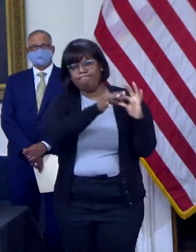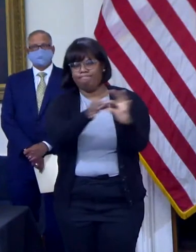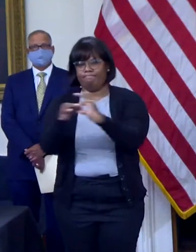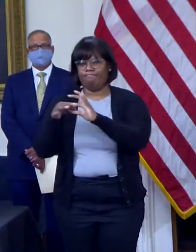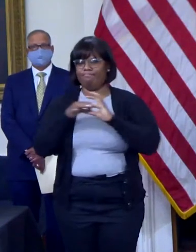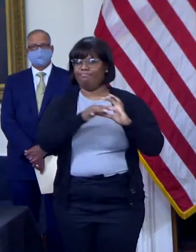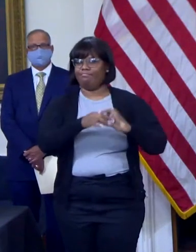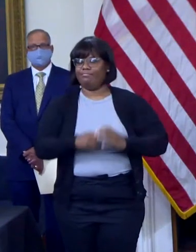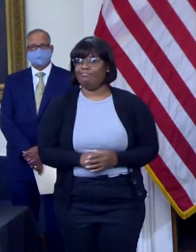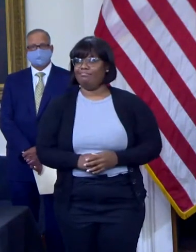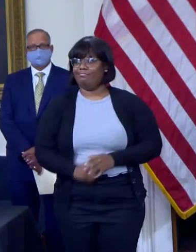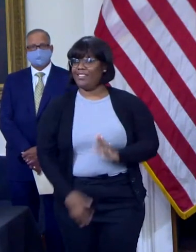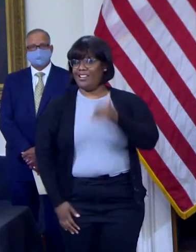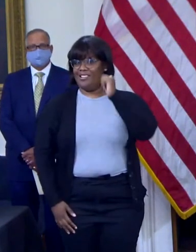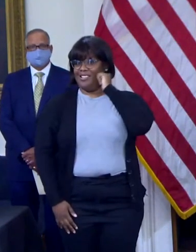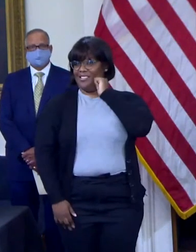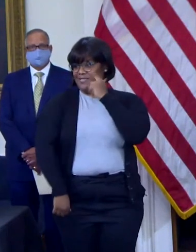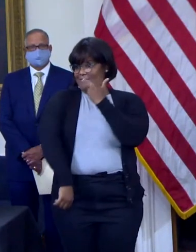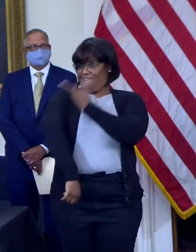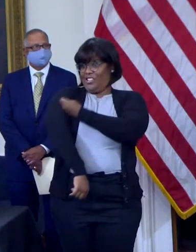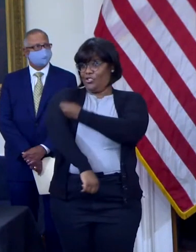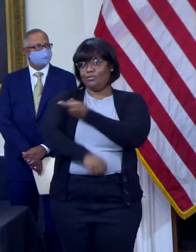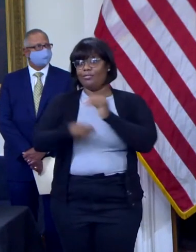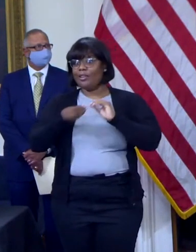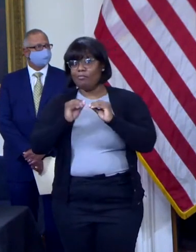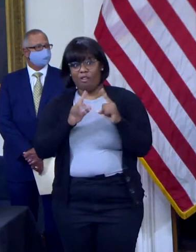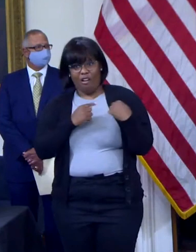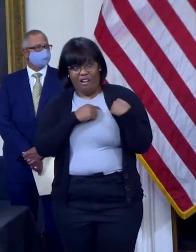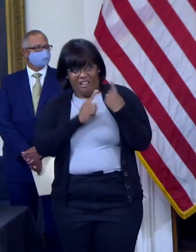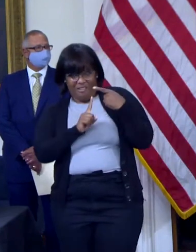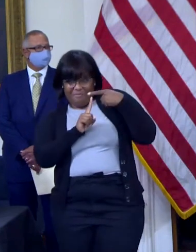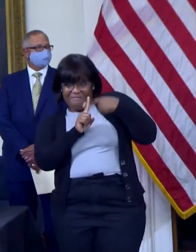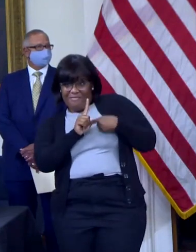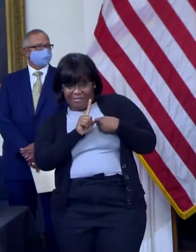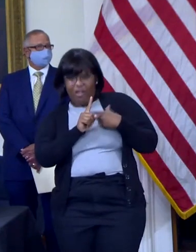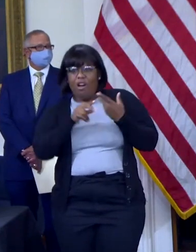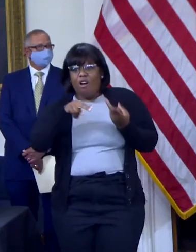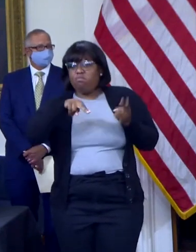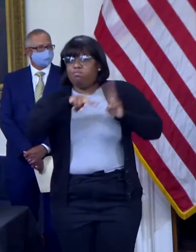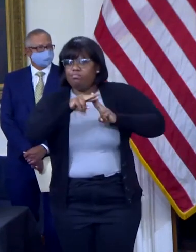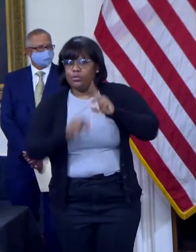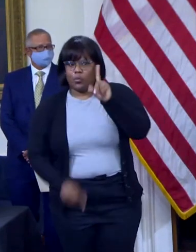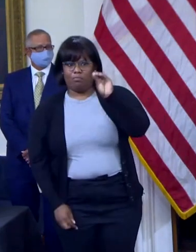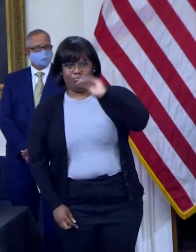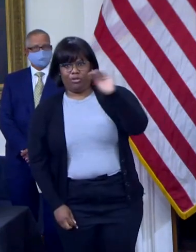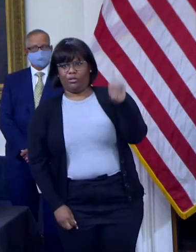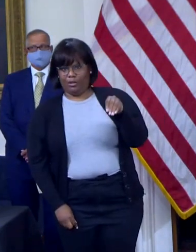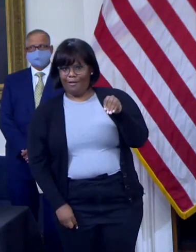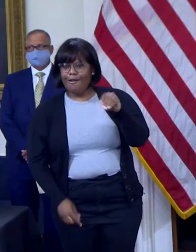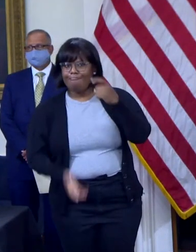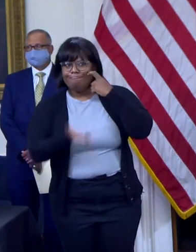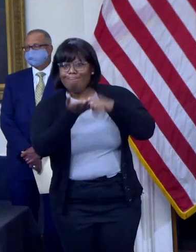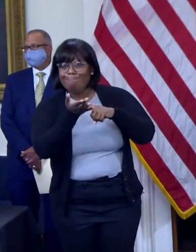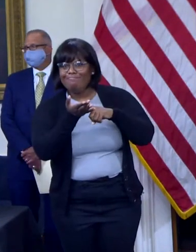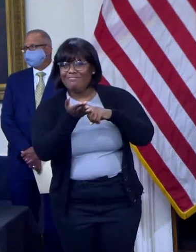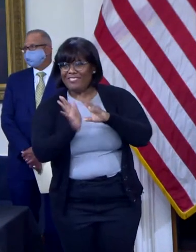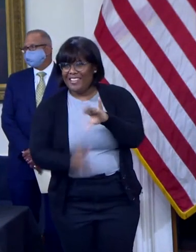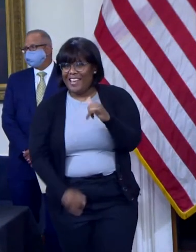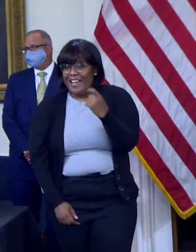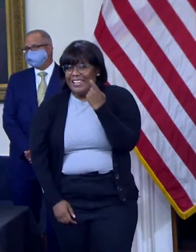increased by 20% over the past month, and we recently hit our highest single day of vaccinations since July 1.